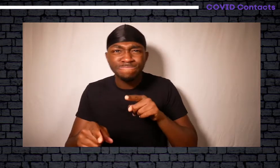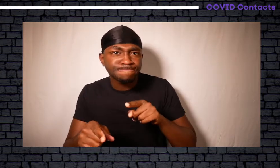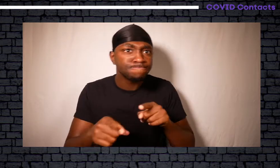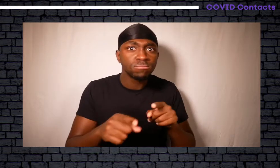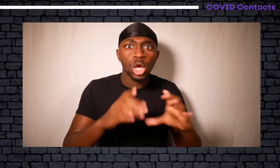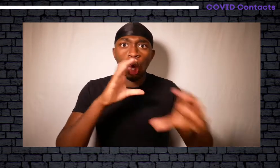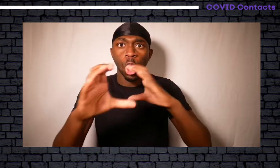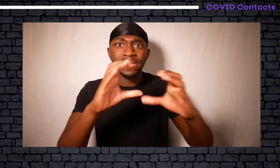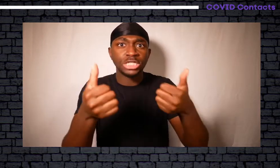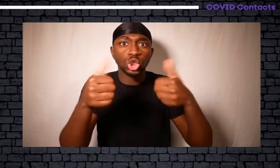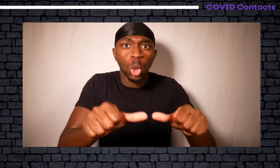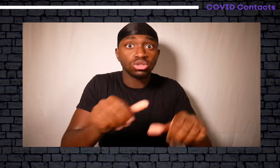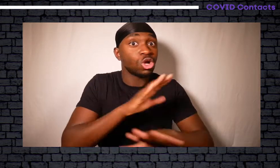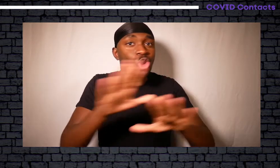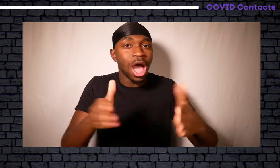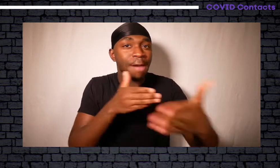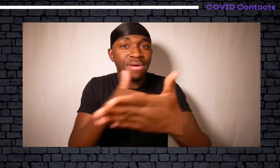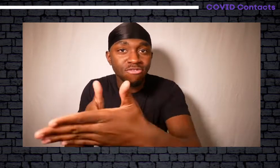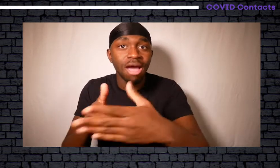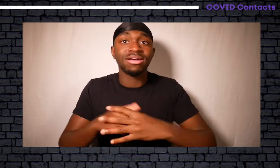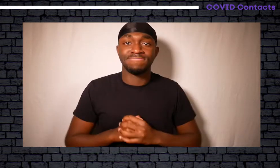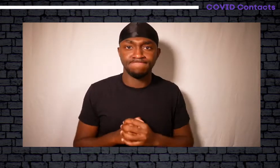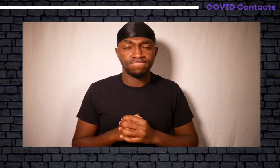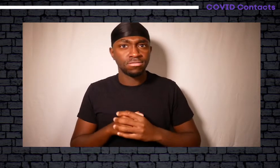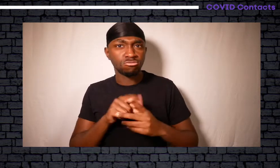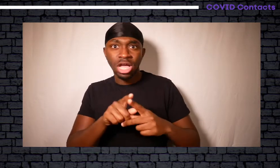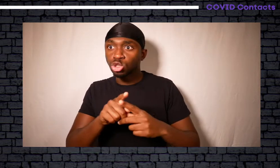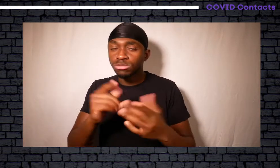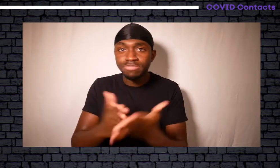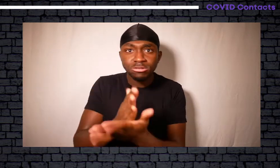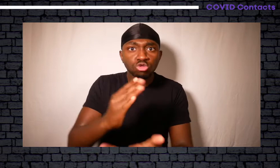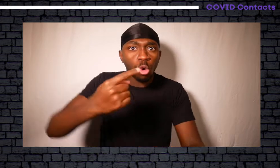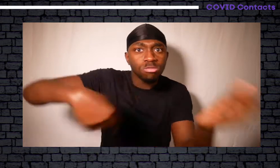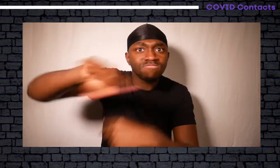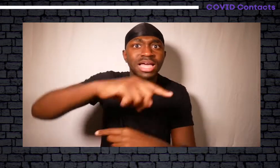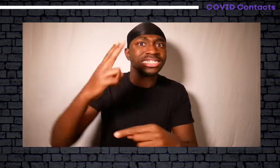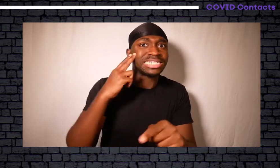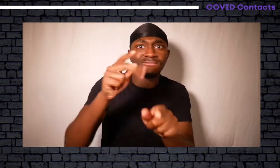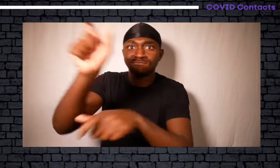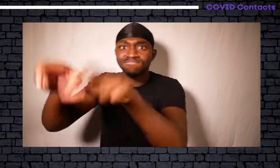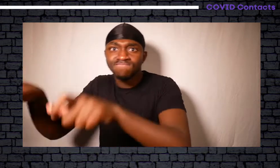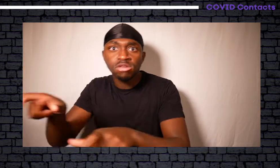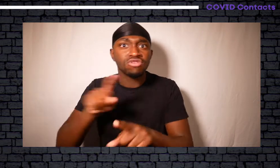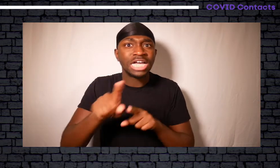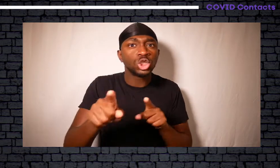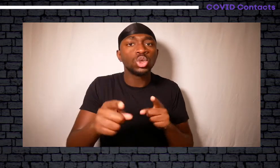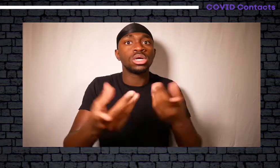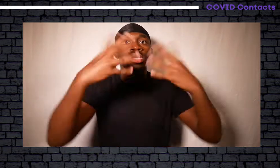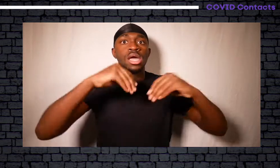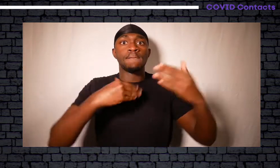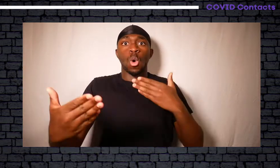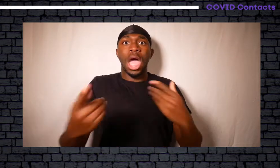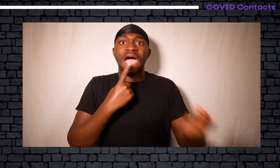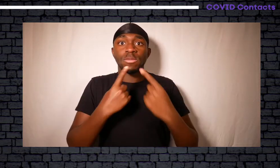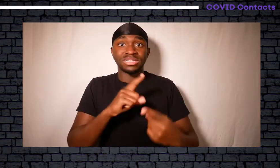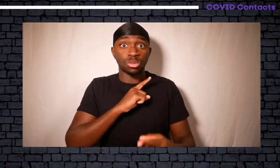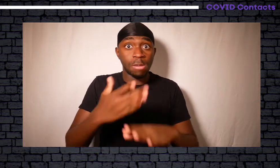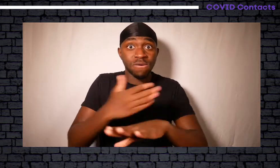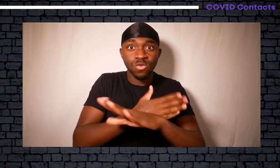working together to design a communication solution that could ensure deaf individuals